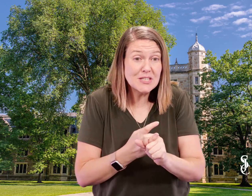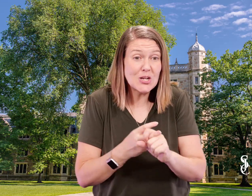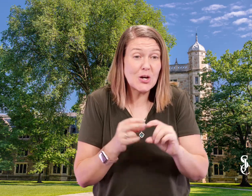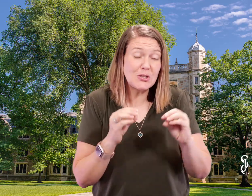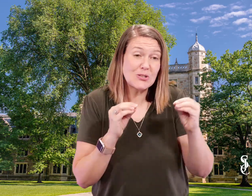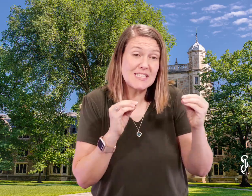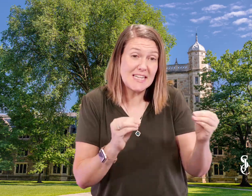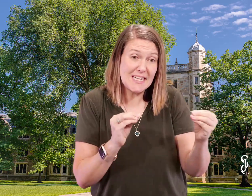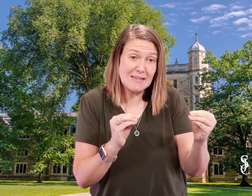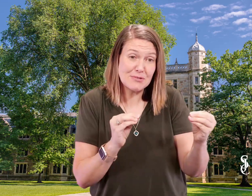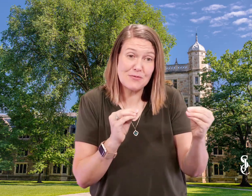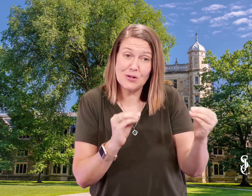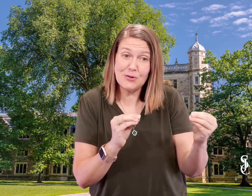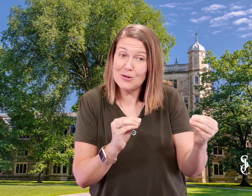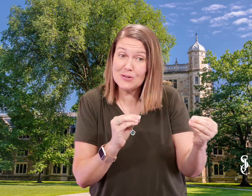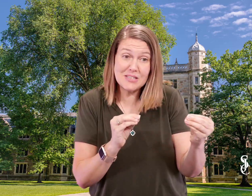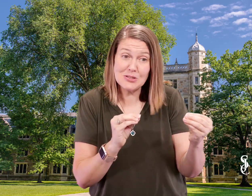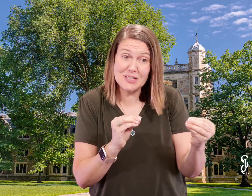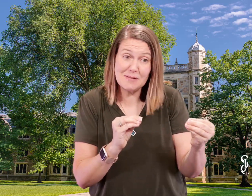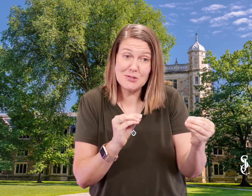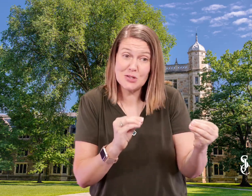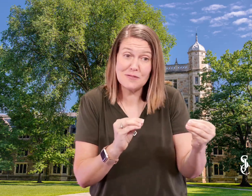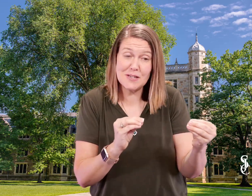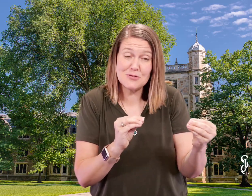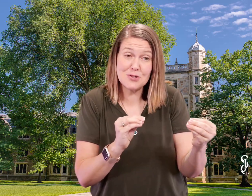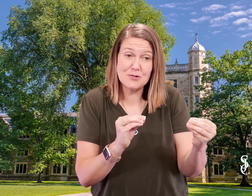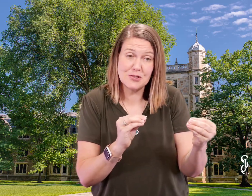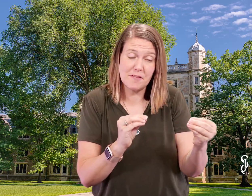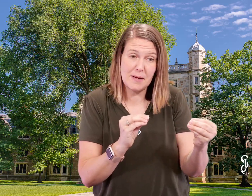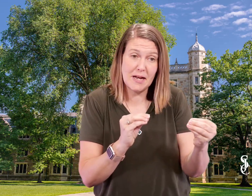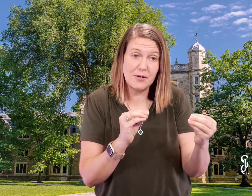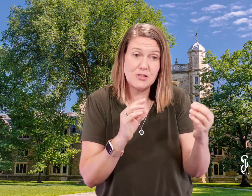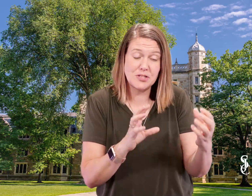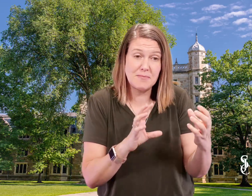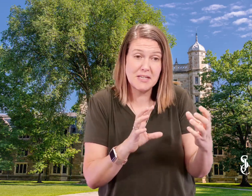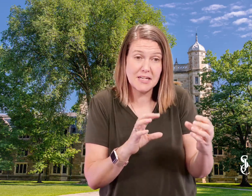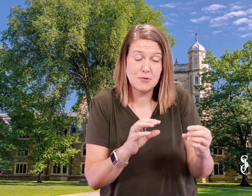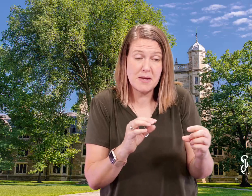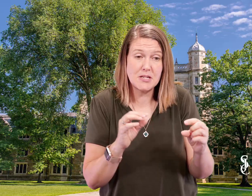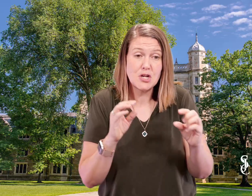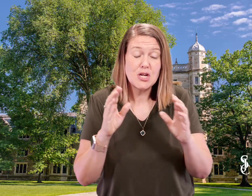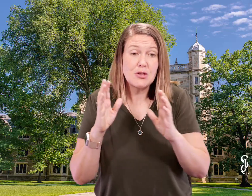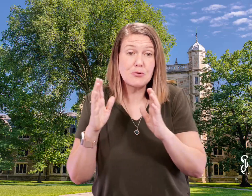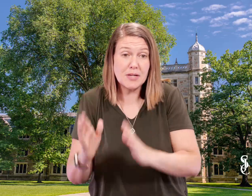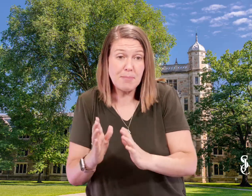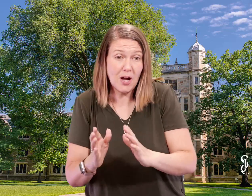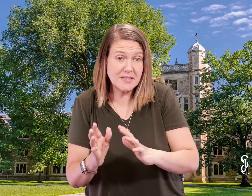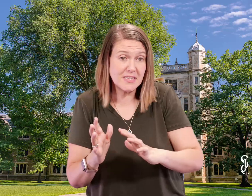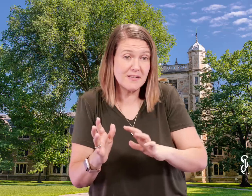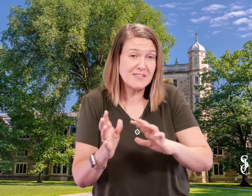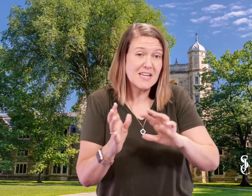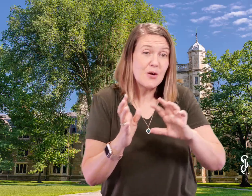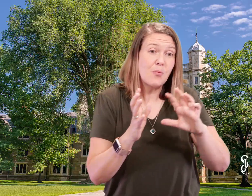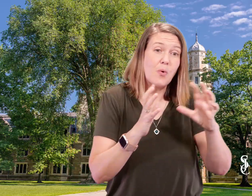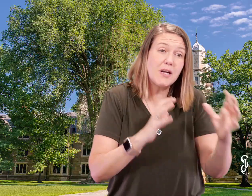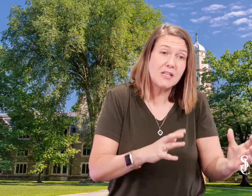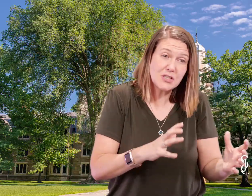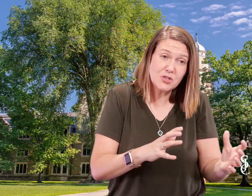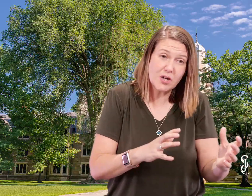on your team. So if you don't know who in your team, you should have introduced yourself by now in your team connection page. Three positives, one constructive